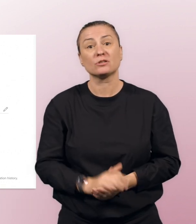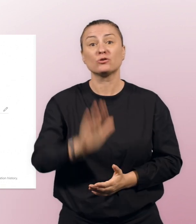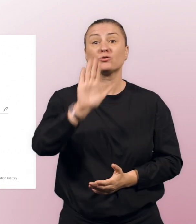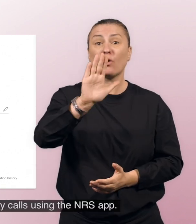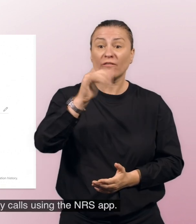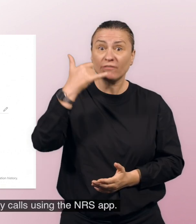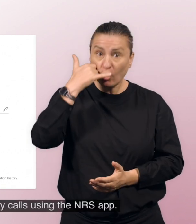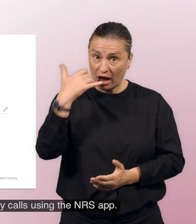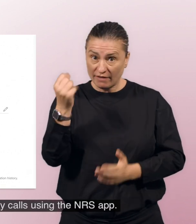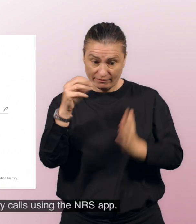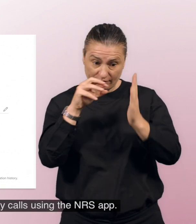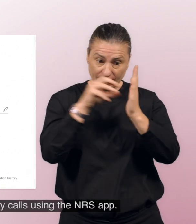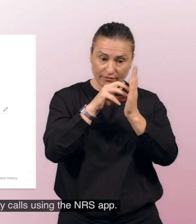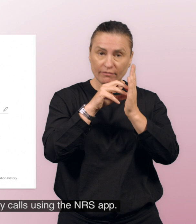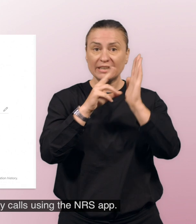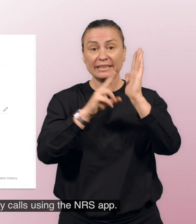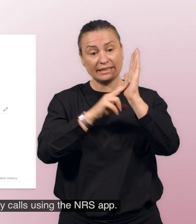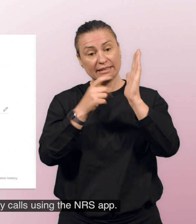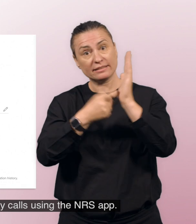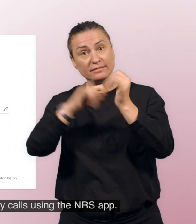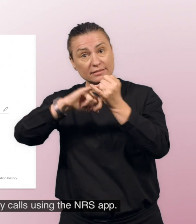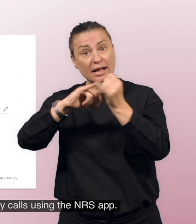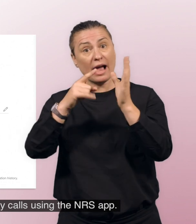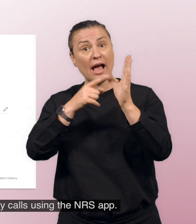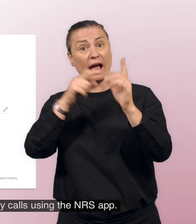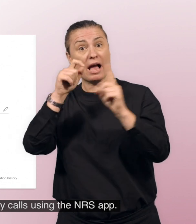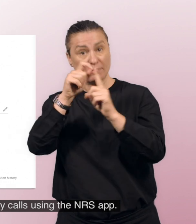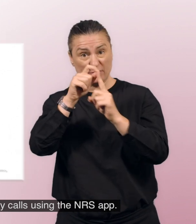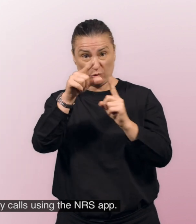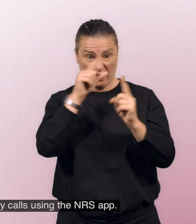You can also make Video Relay calls using the NRS app.